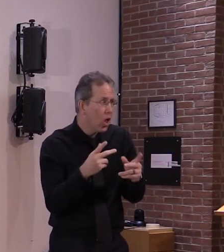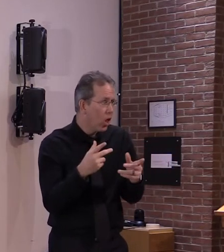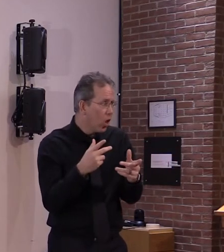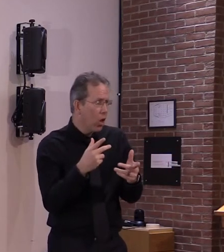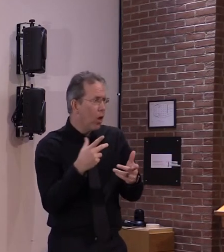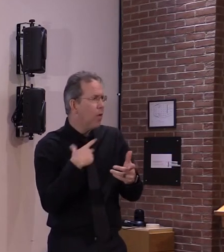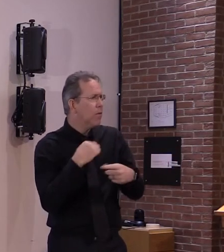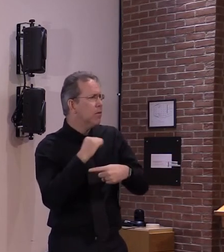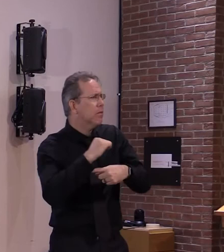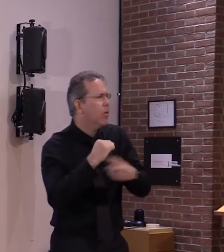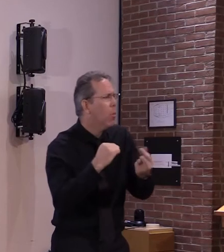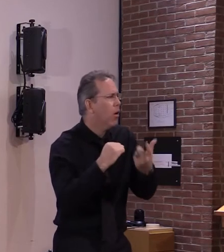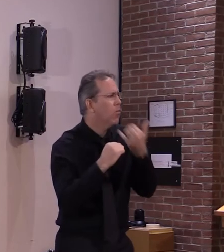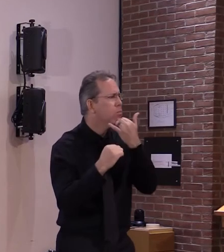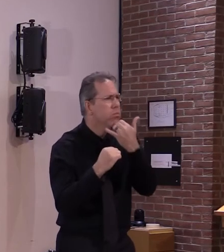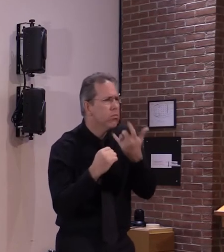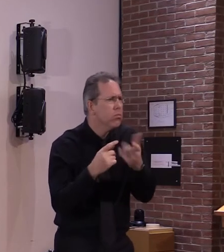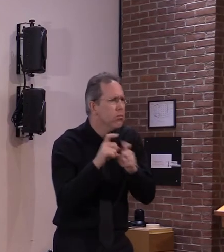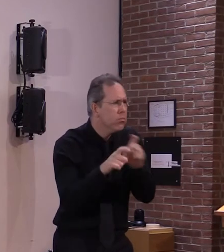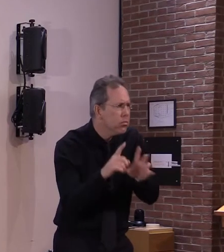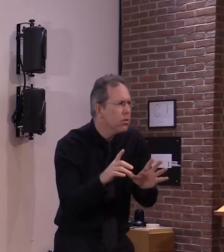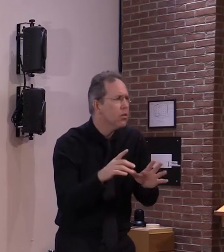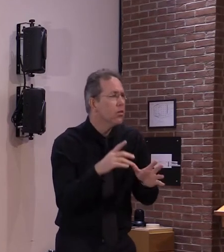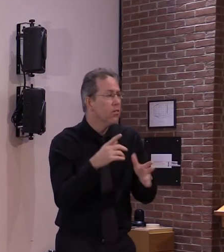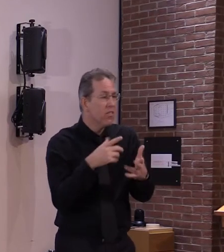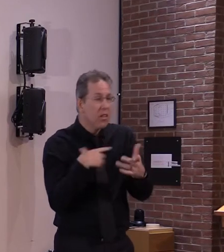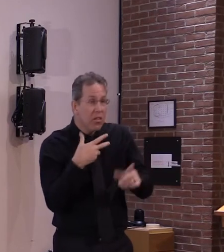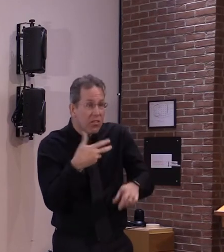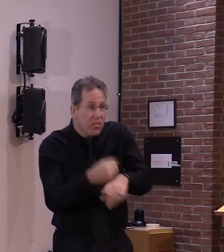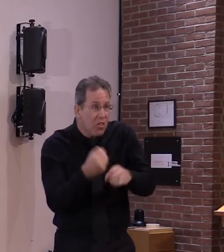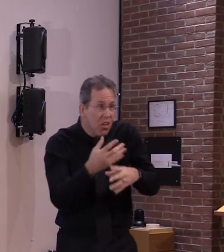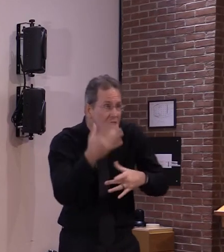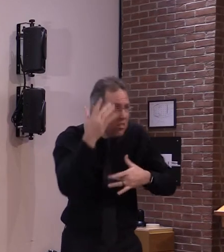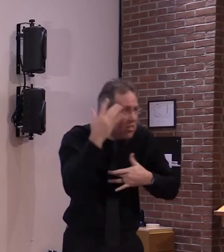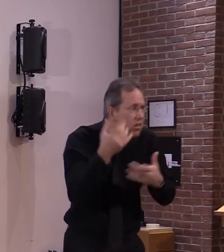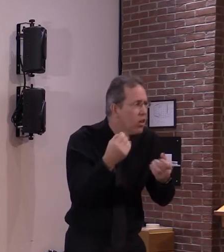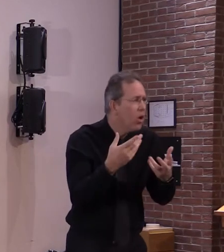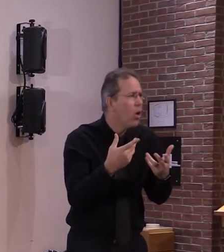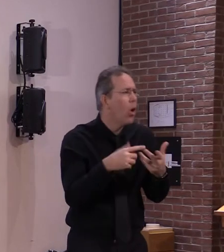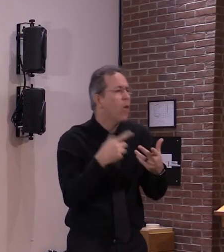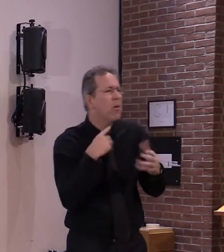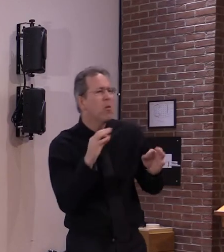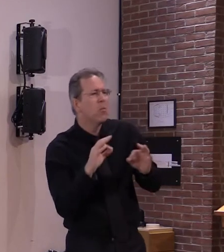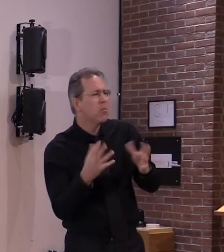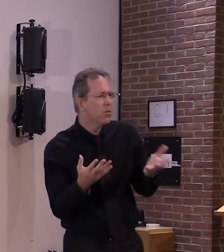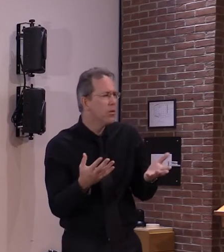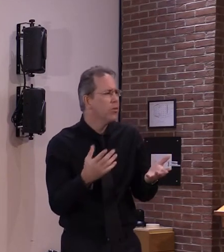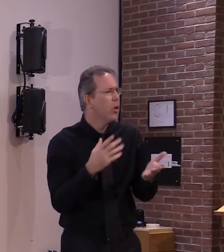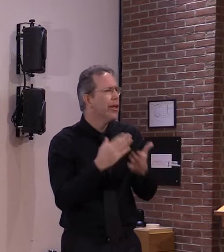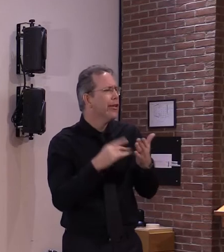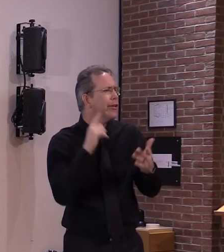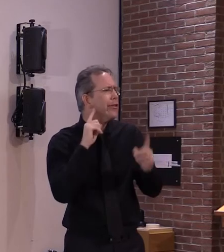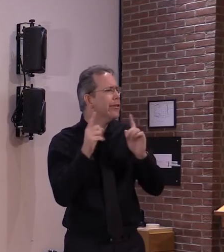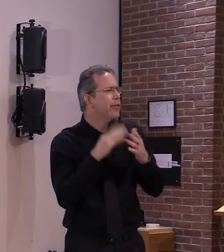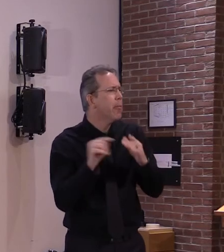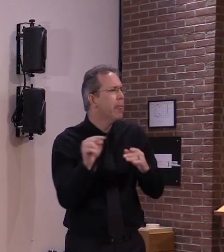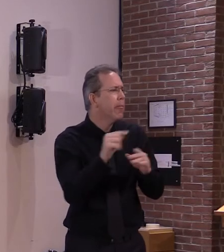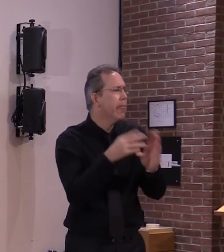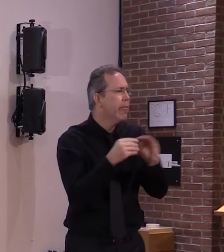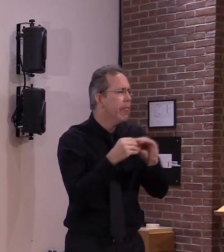reactions and so forth and i think that will build confidence and i think people will see the benefit of this